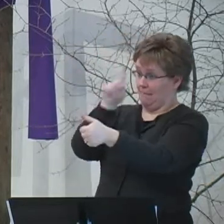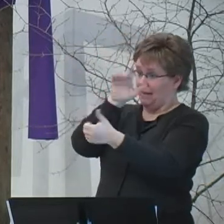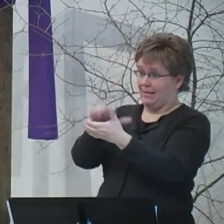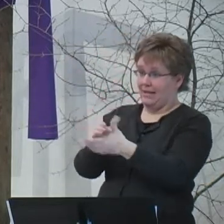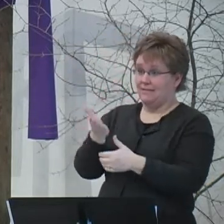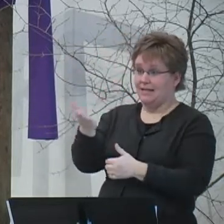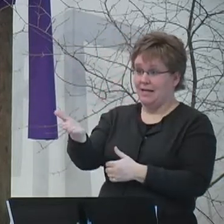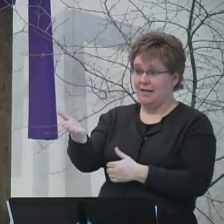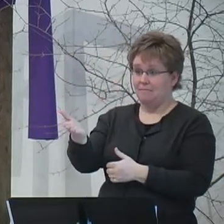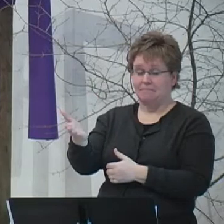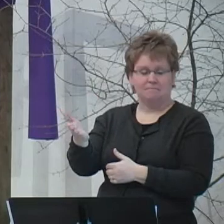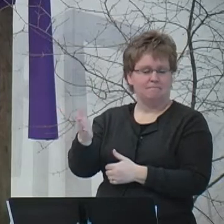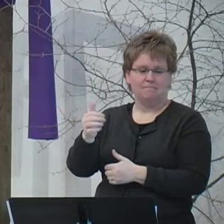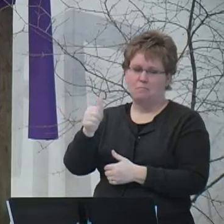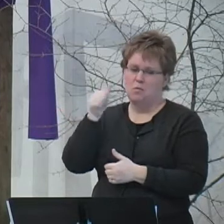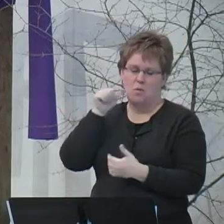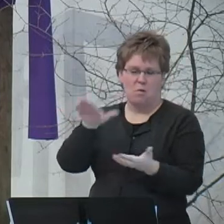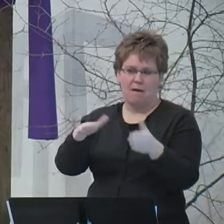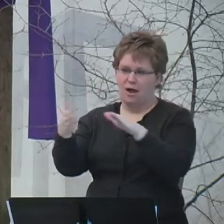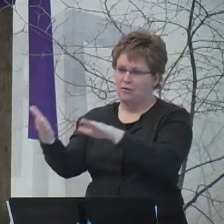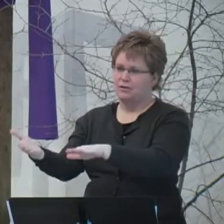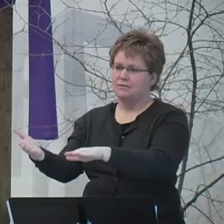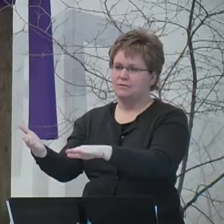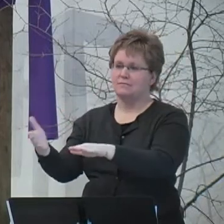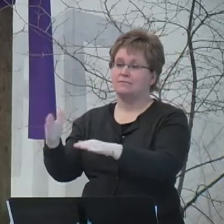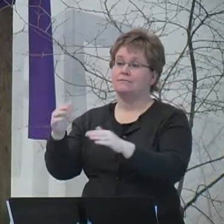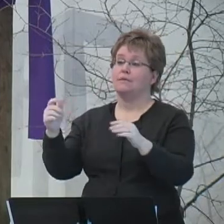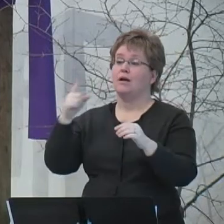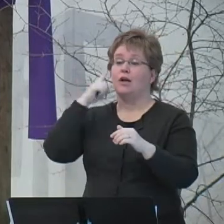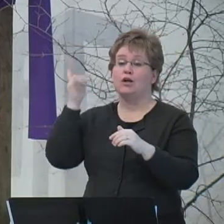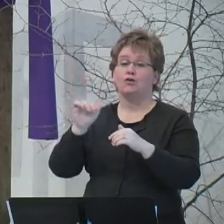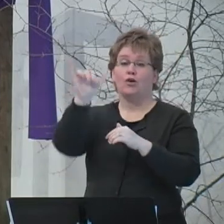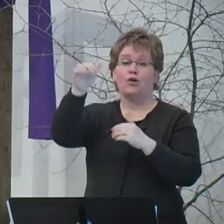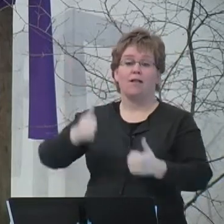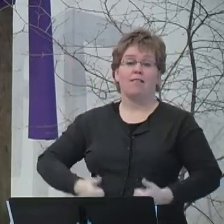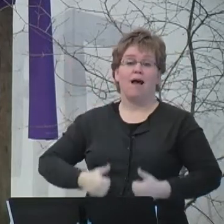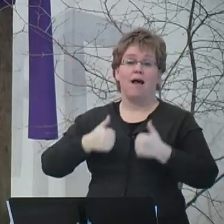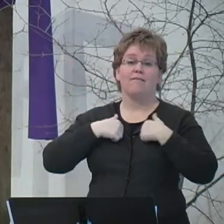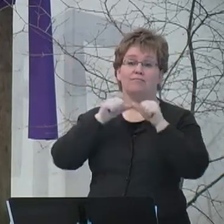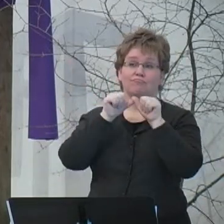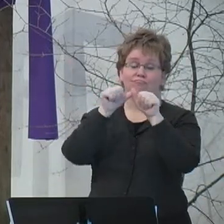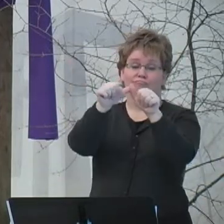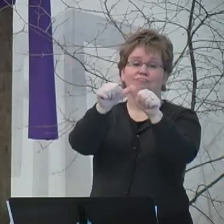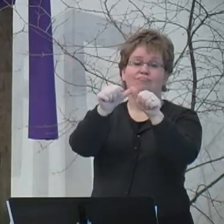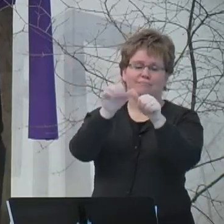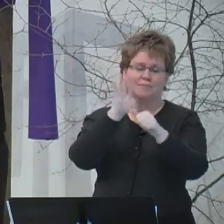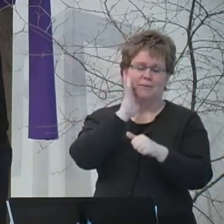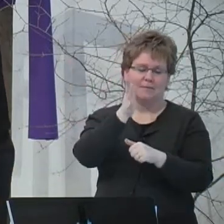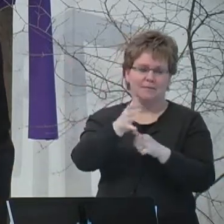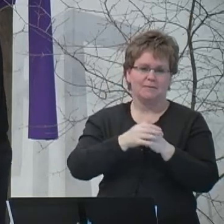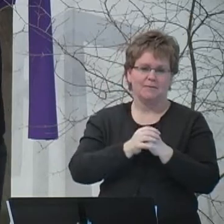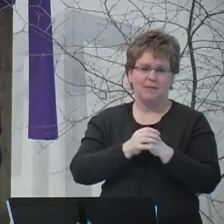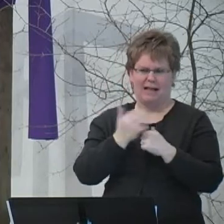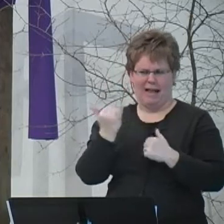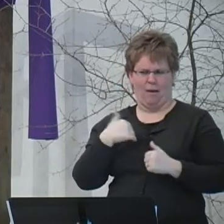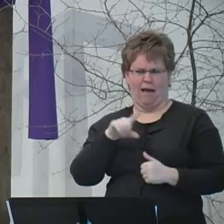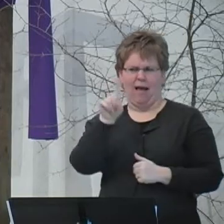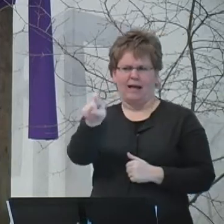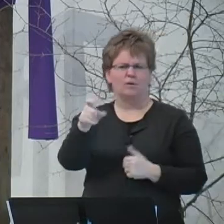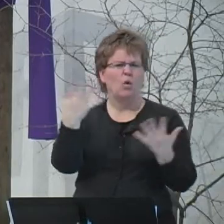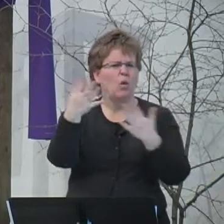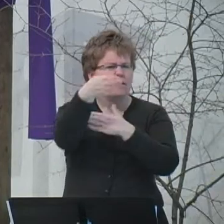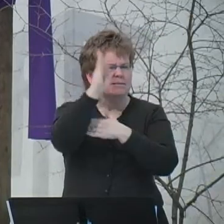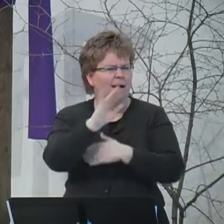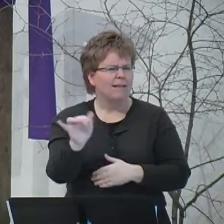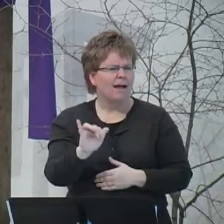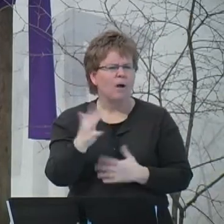may not perish, but may have eternal life. What is God like? What is God